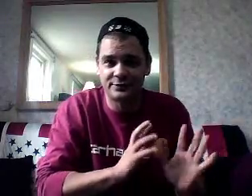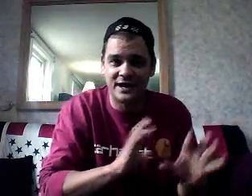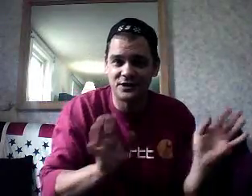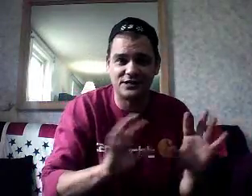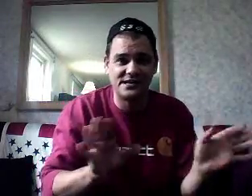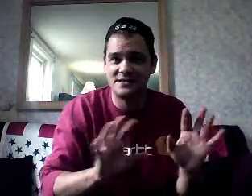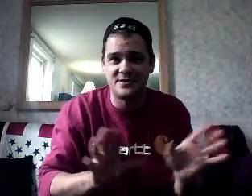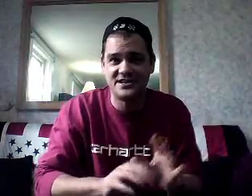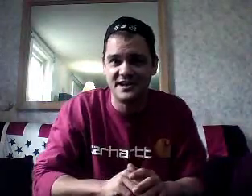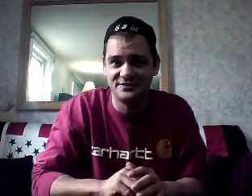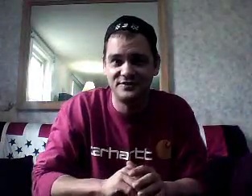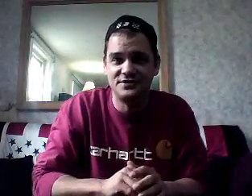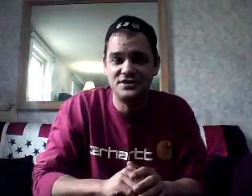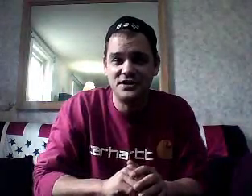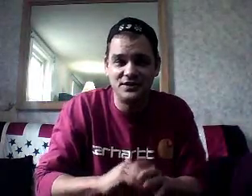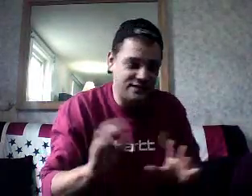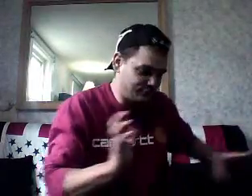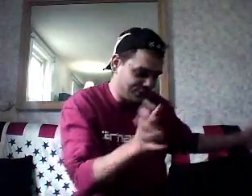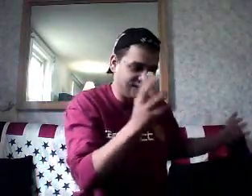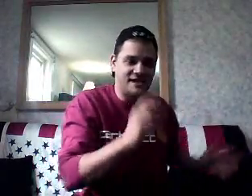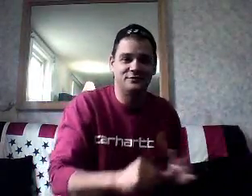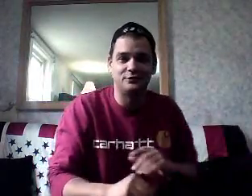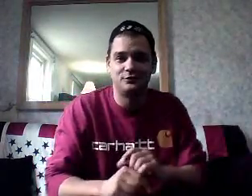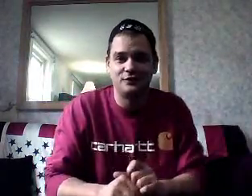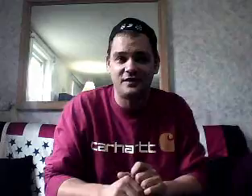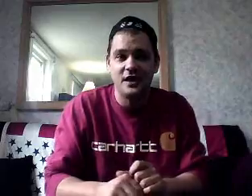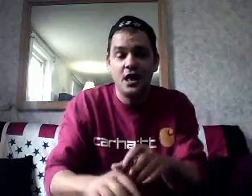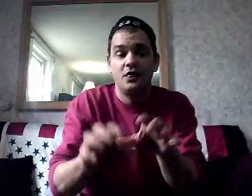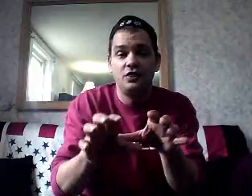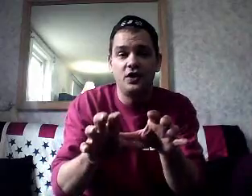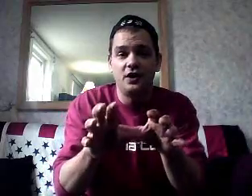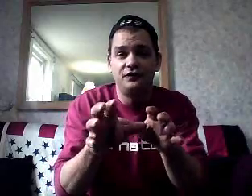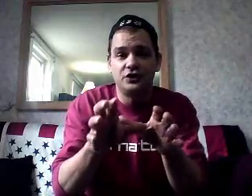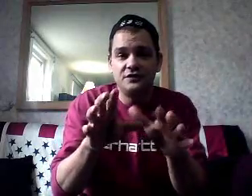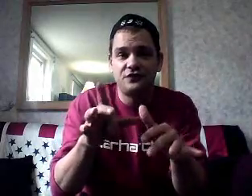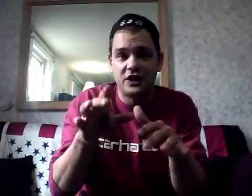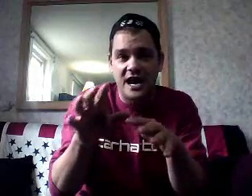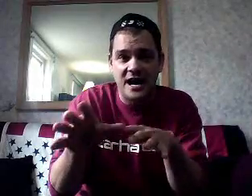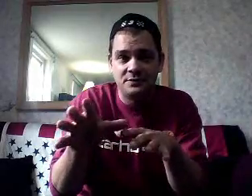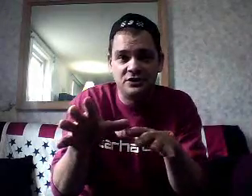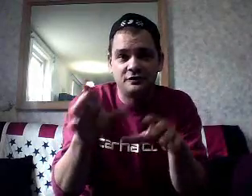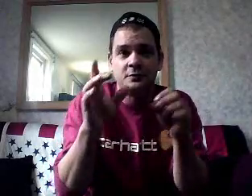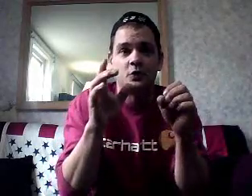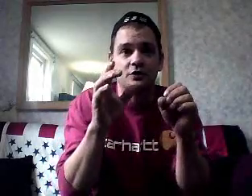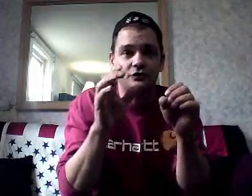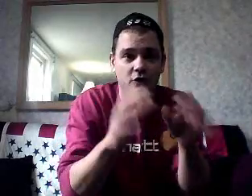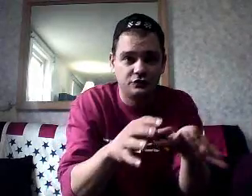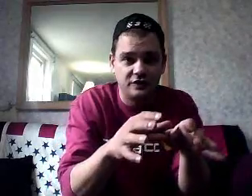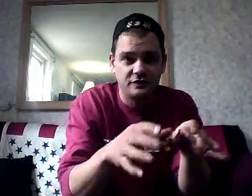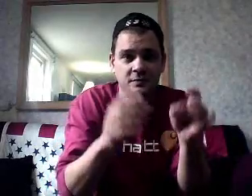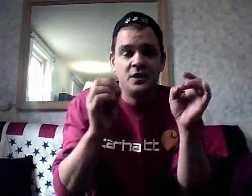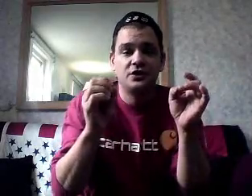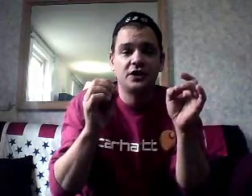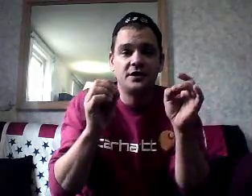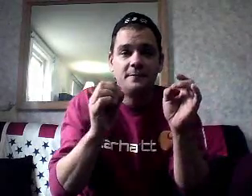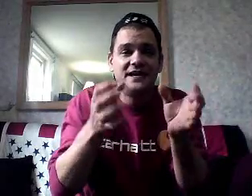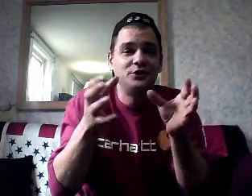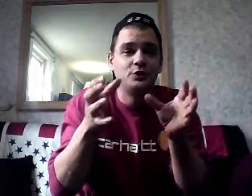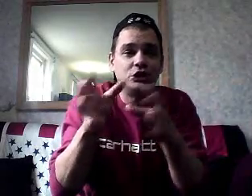as we're not hurting anybody else. And that's what the Constitution says. If you're in for communism or socialism, they're going to make you a